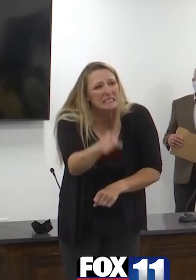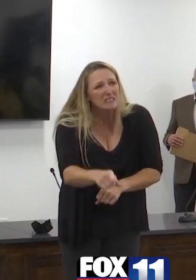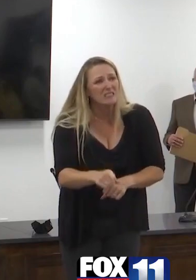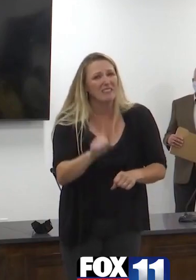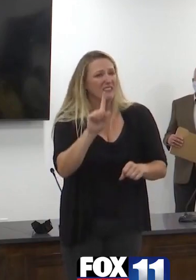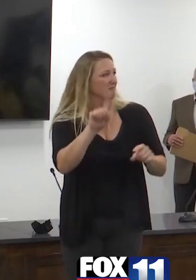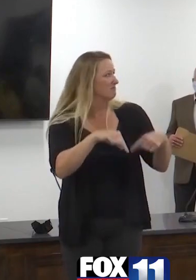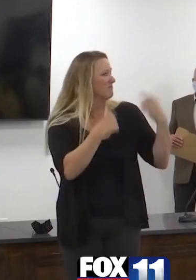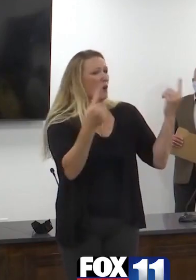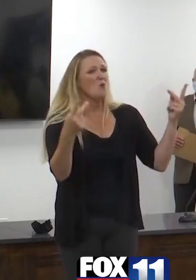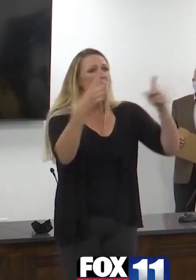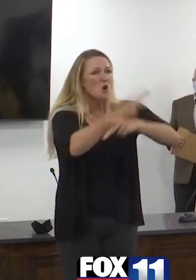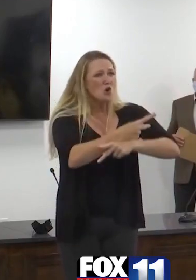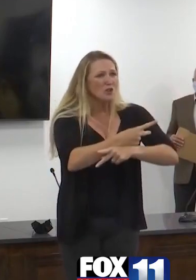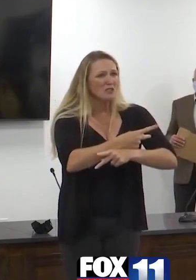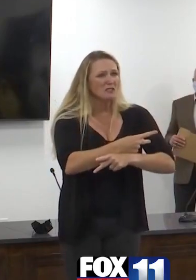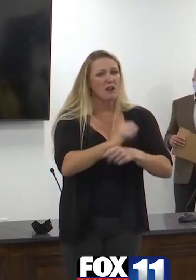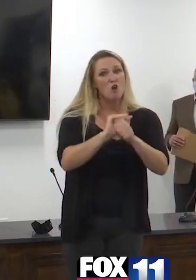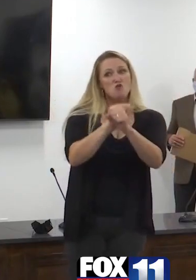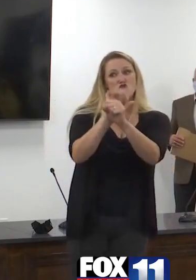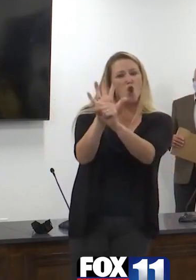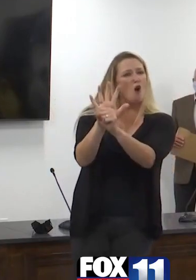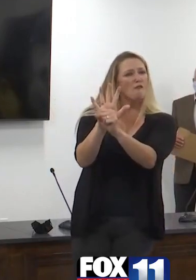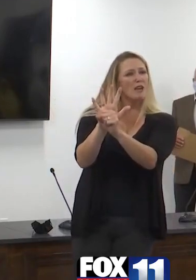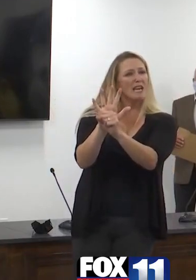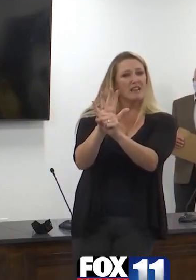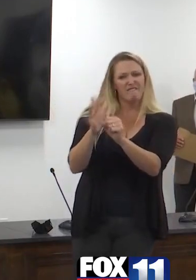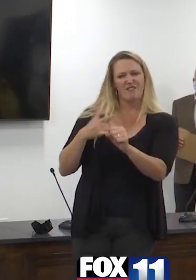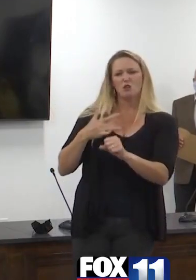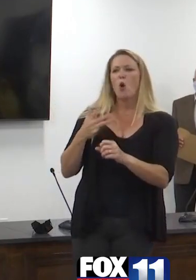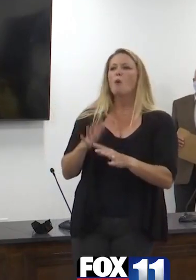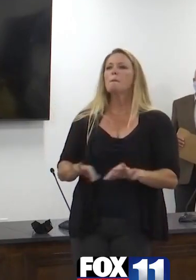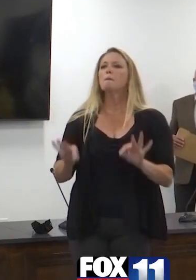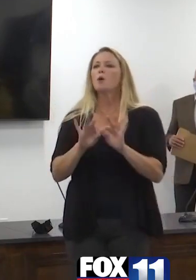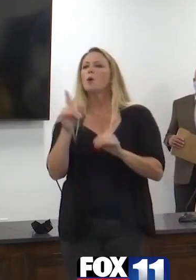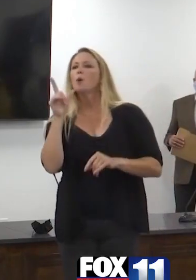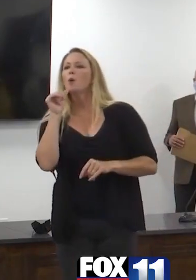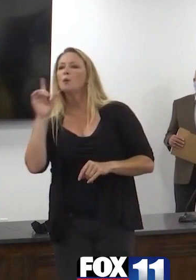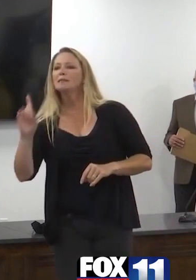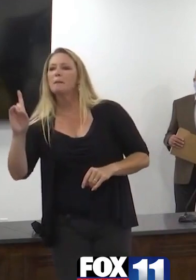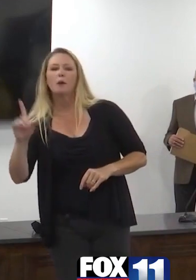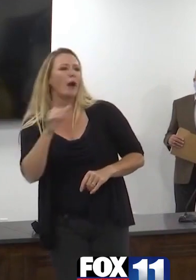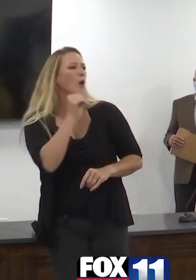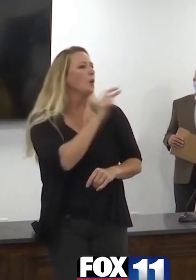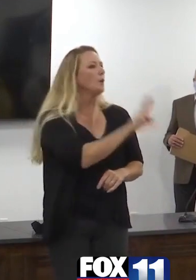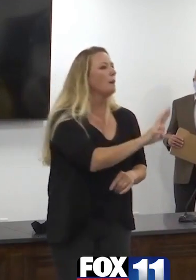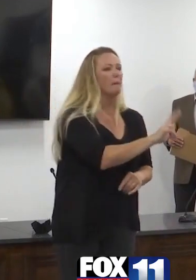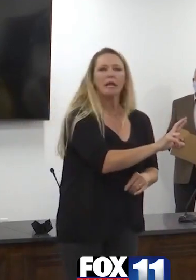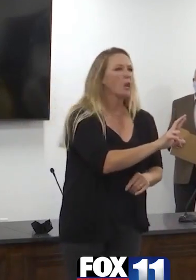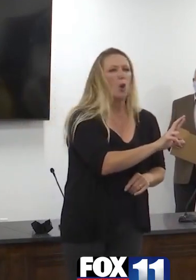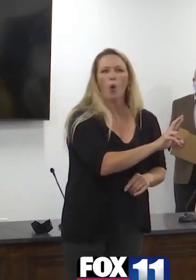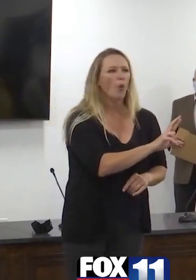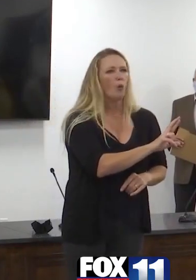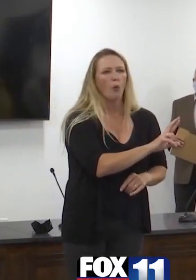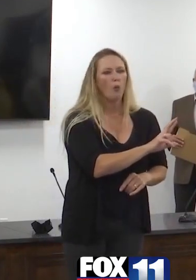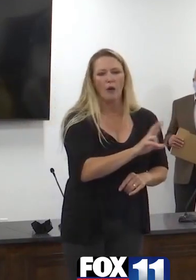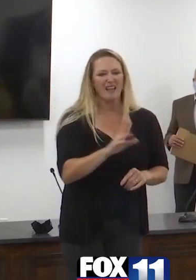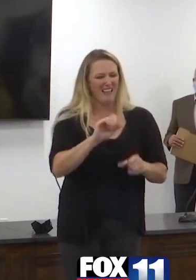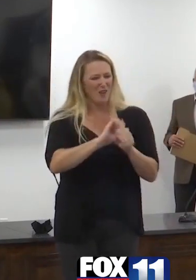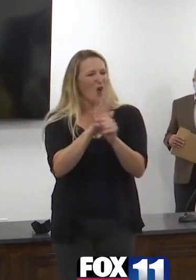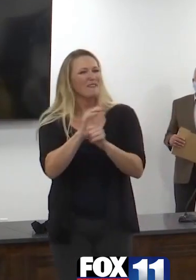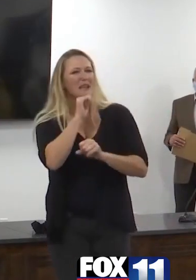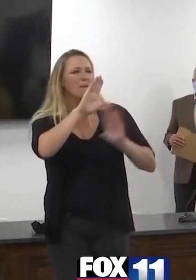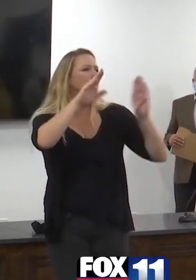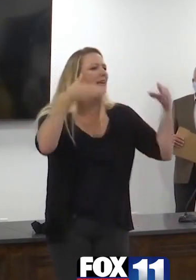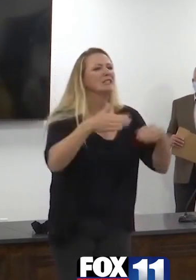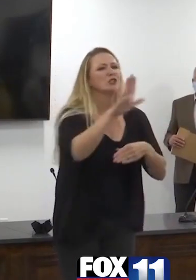doesn't care how you vote. The virus doesn't take its cues from social media. And the